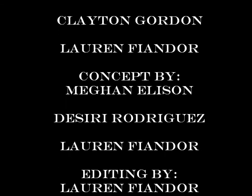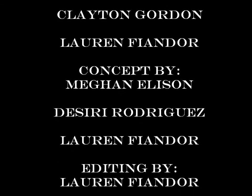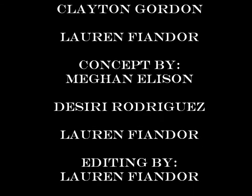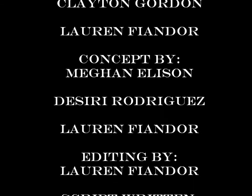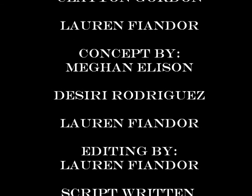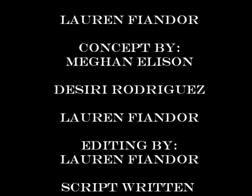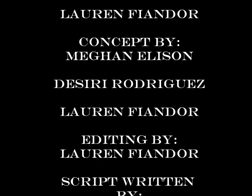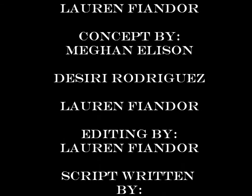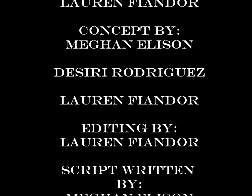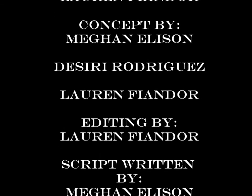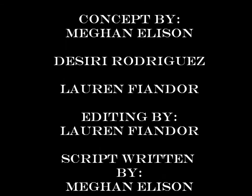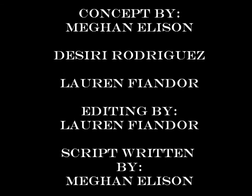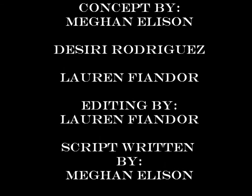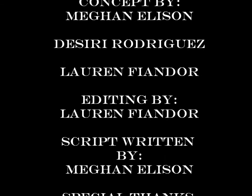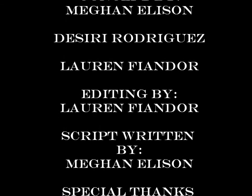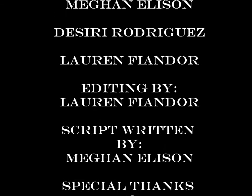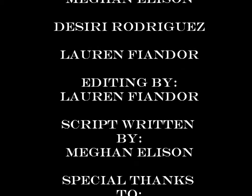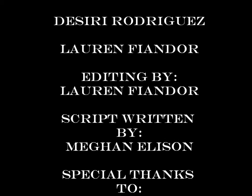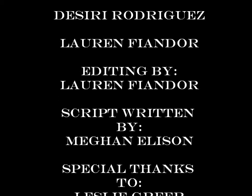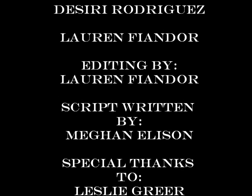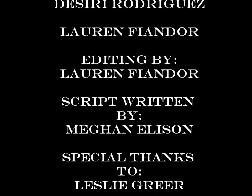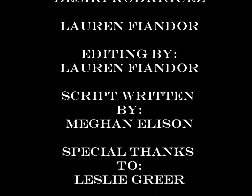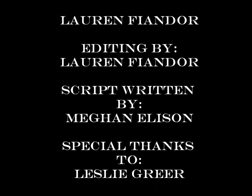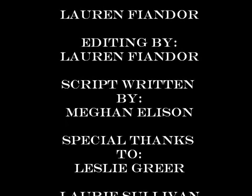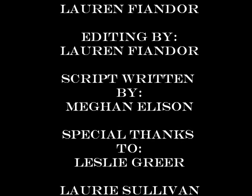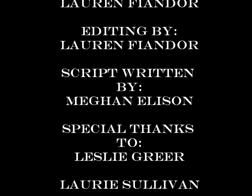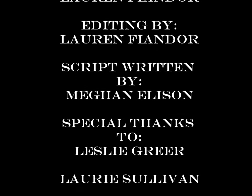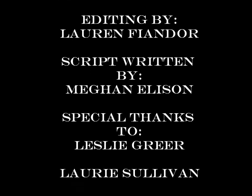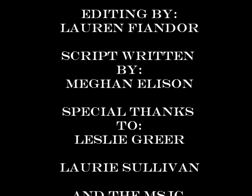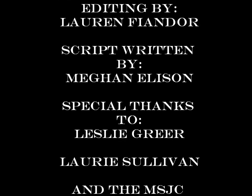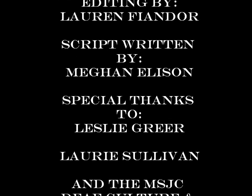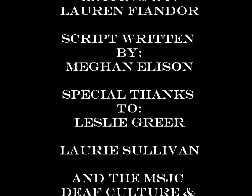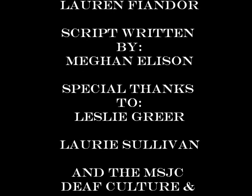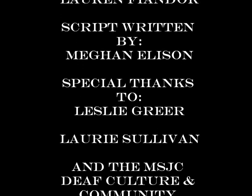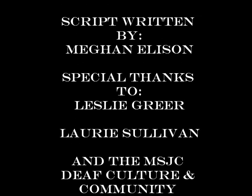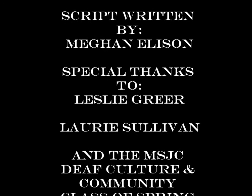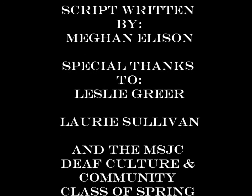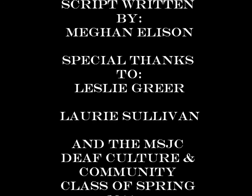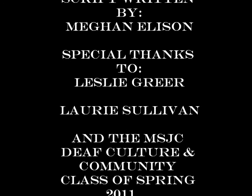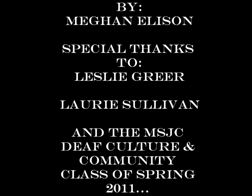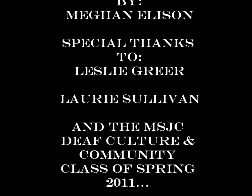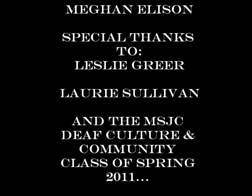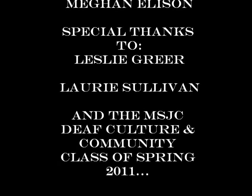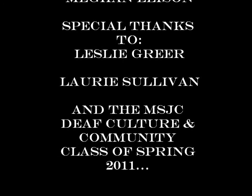We'll We'll be right back.